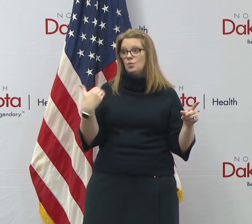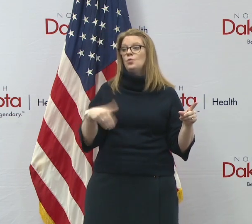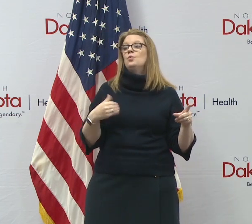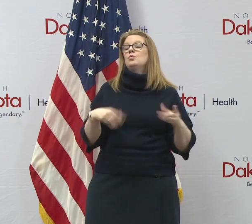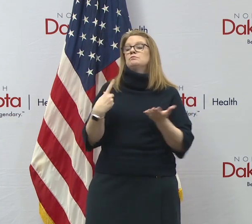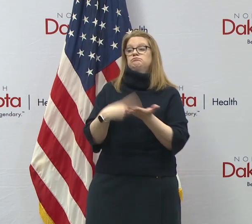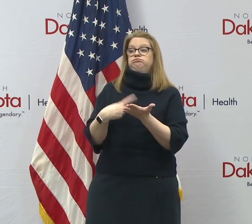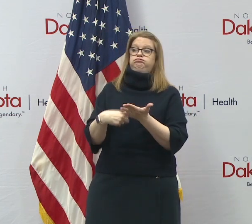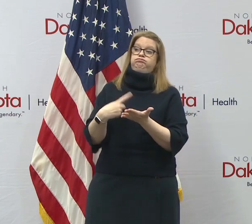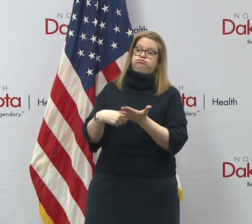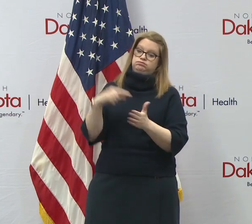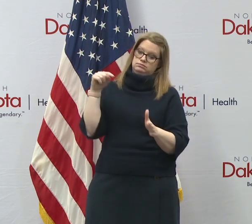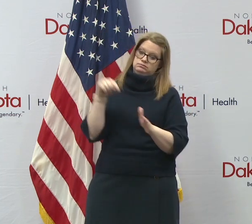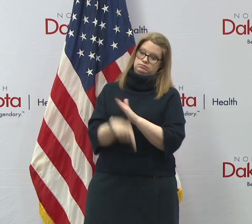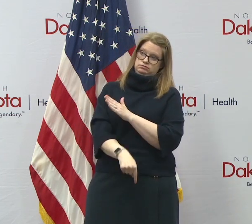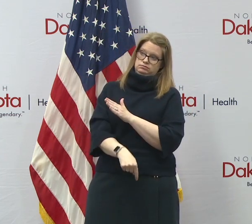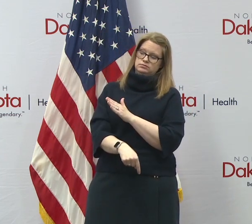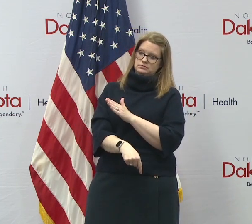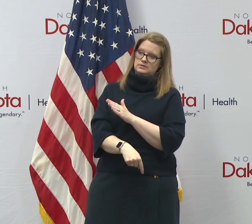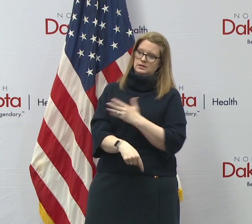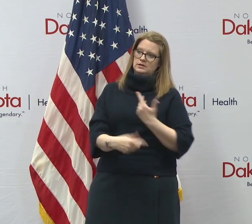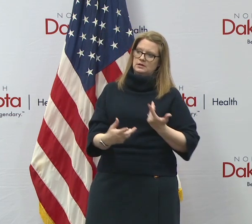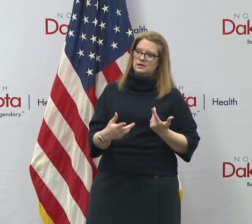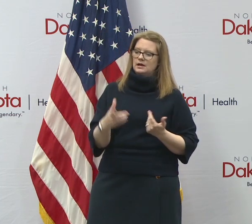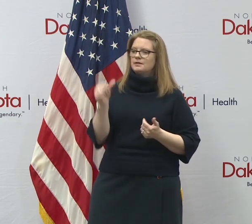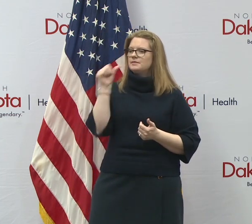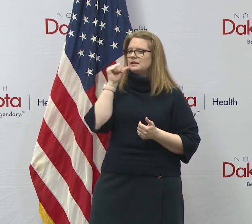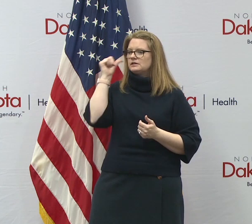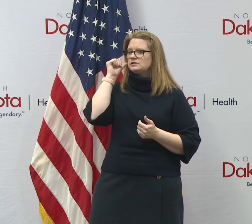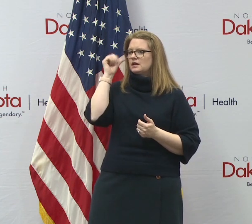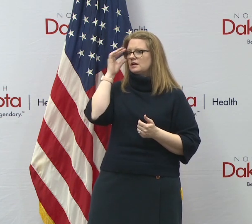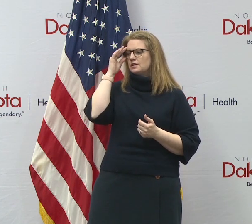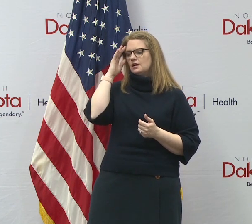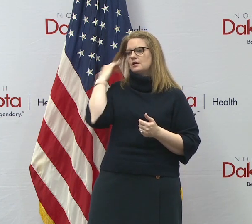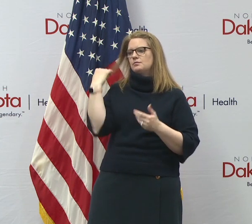this and, uh, we're in communication, uh, just even yesterday with, uh,